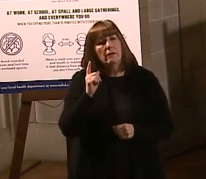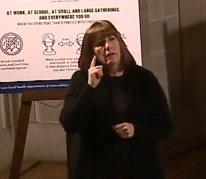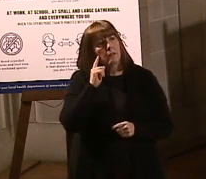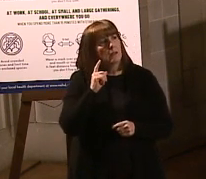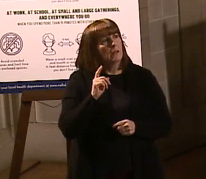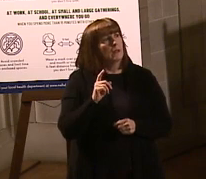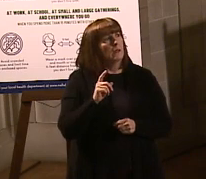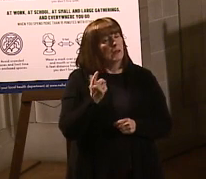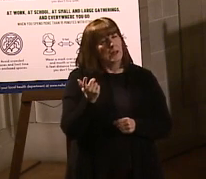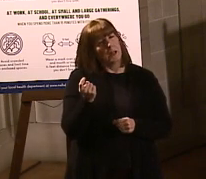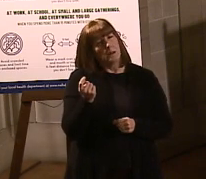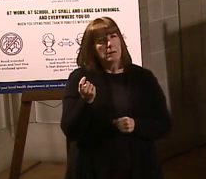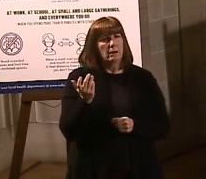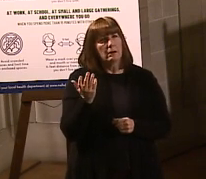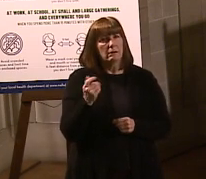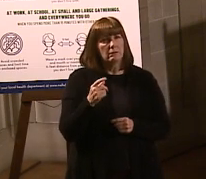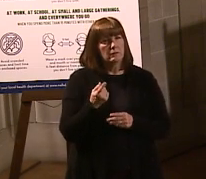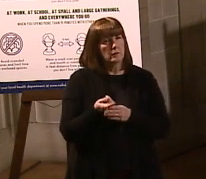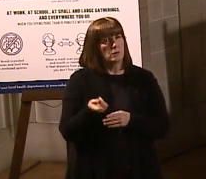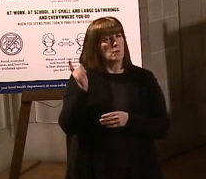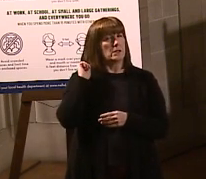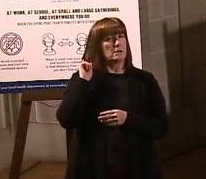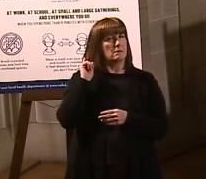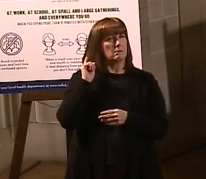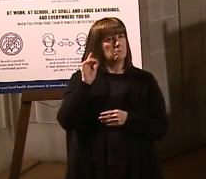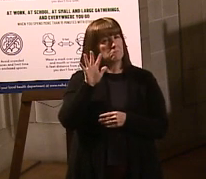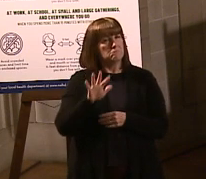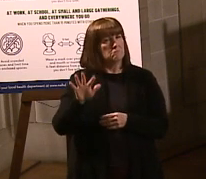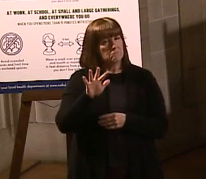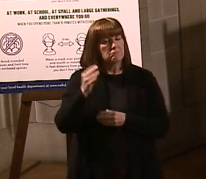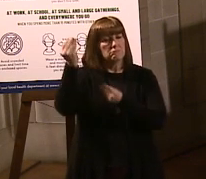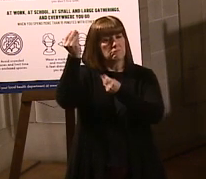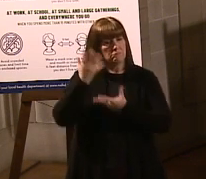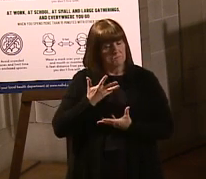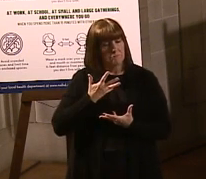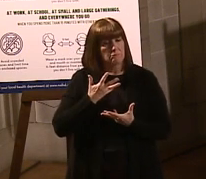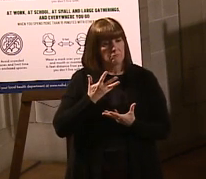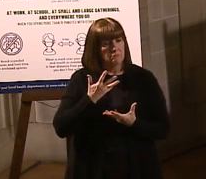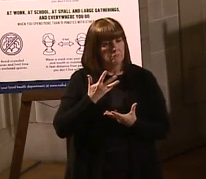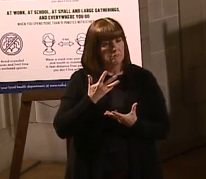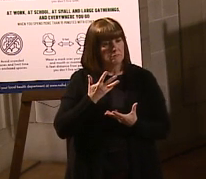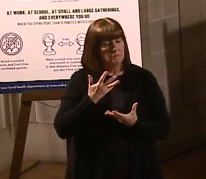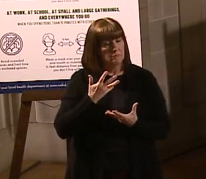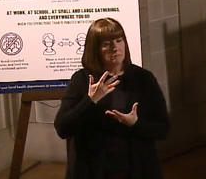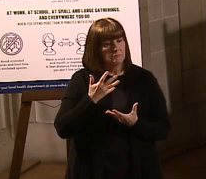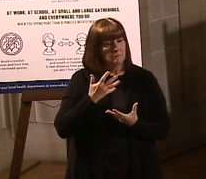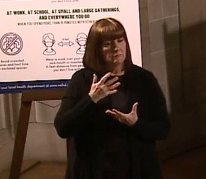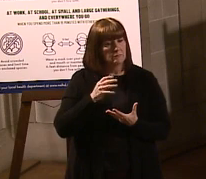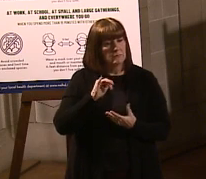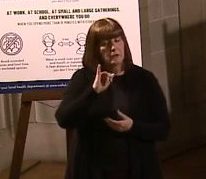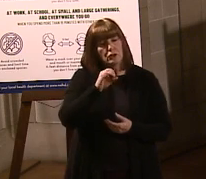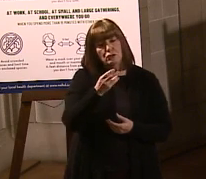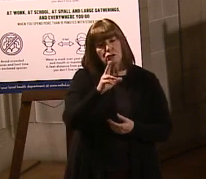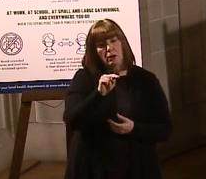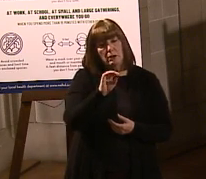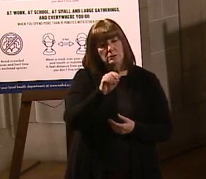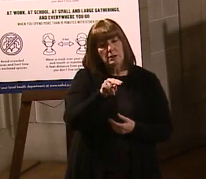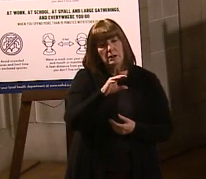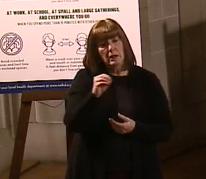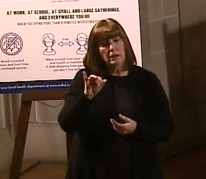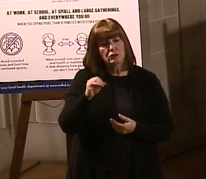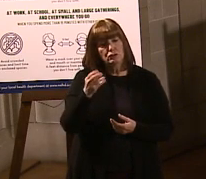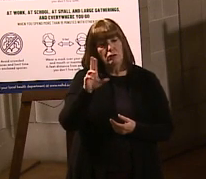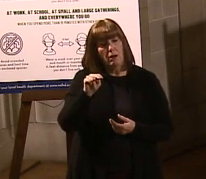a little over a week ago, we were given the information that Johnson & Johnson with their Janssen project